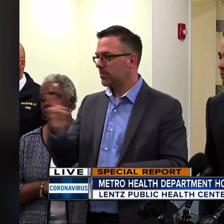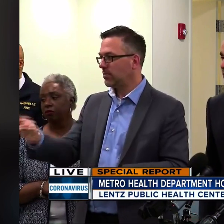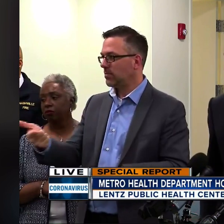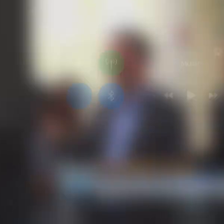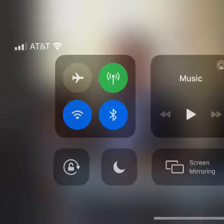you. Thank you.